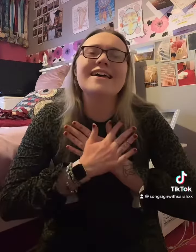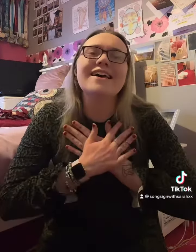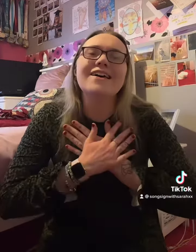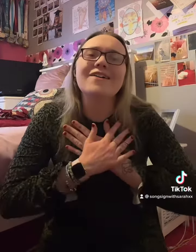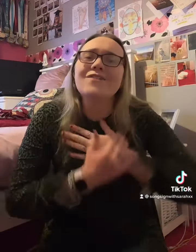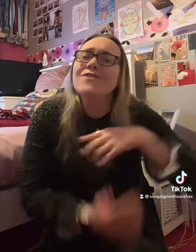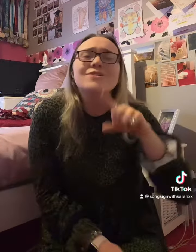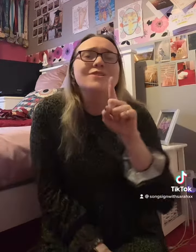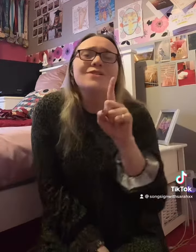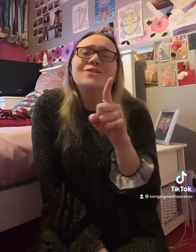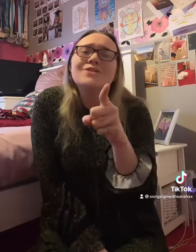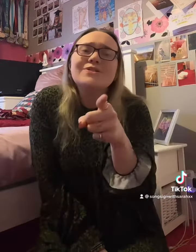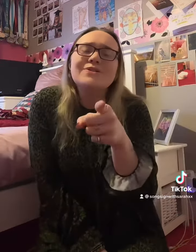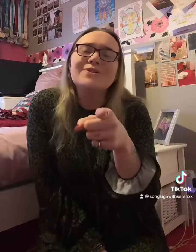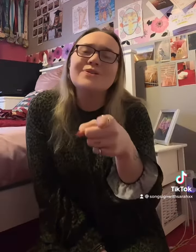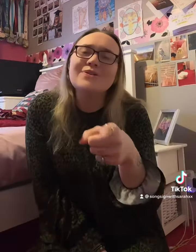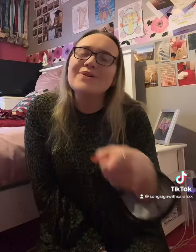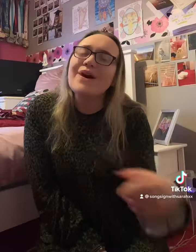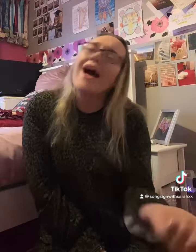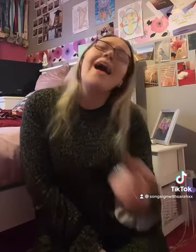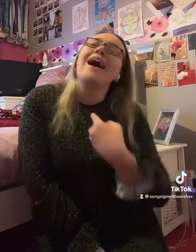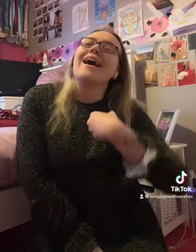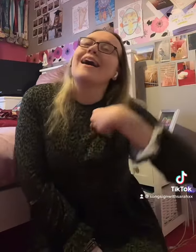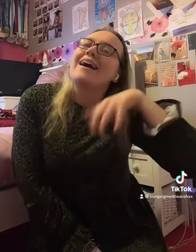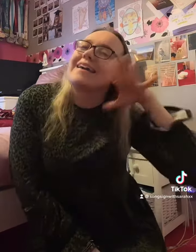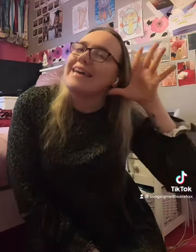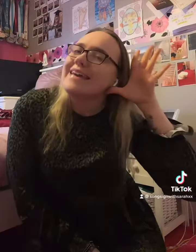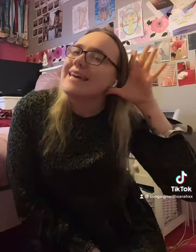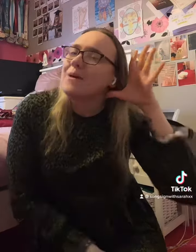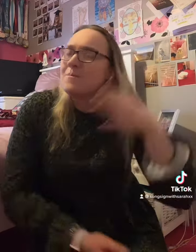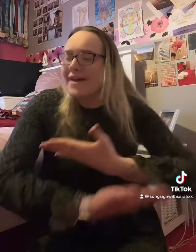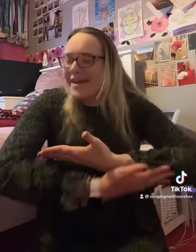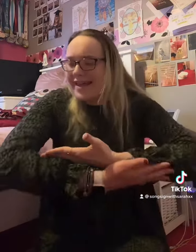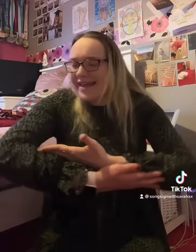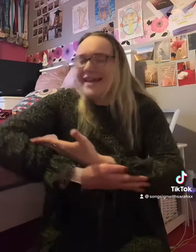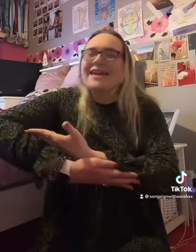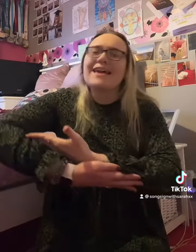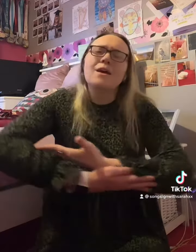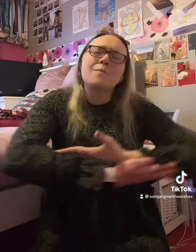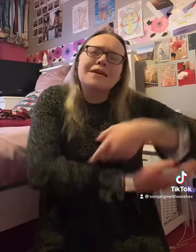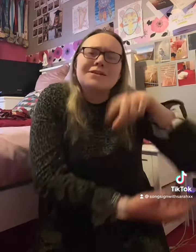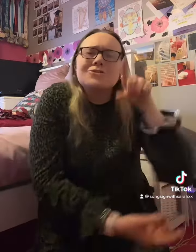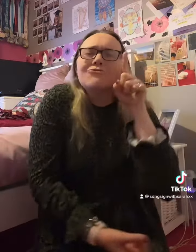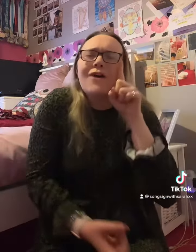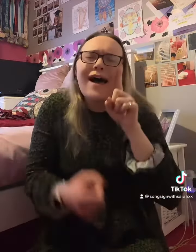you. I hear babies cry